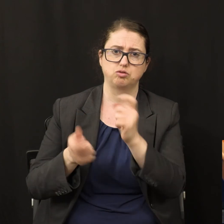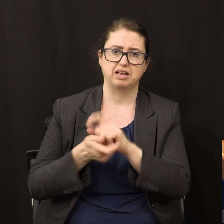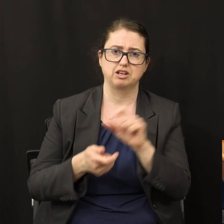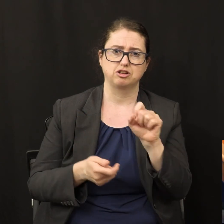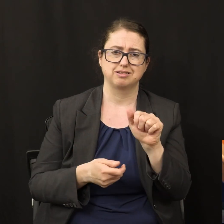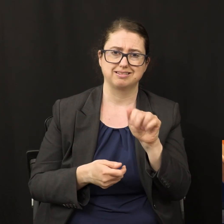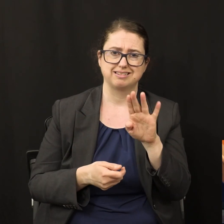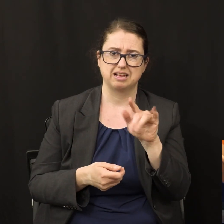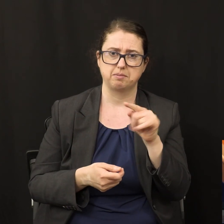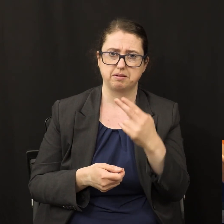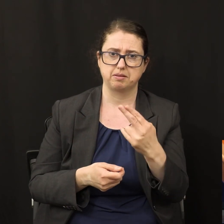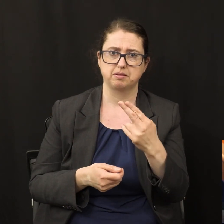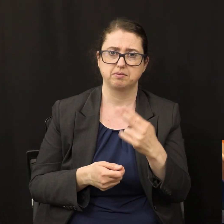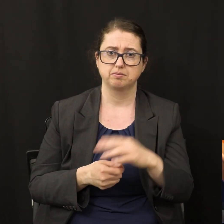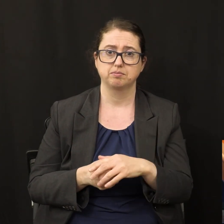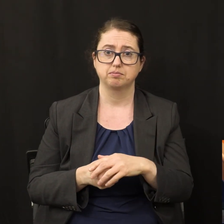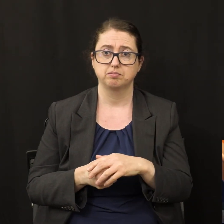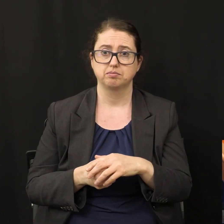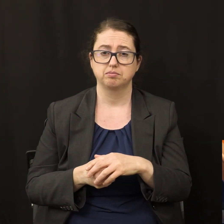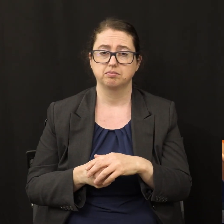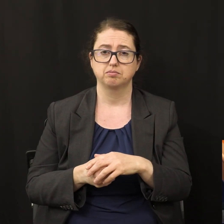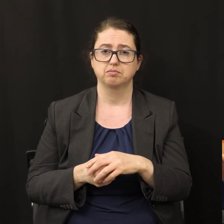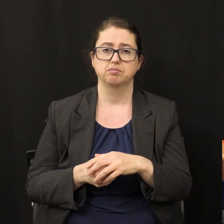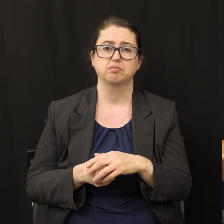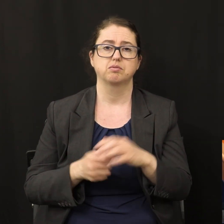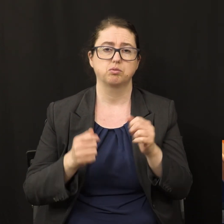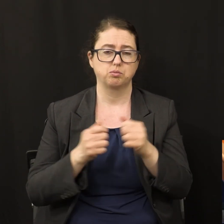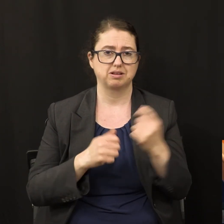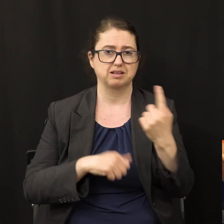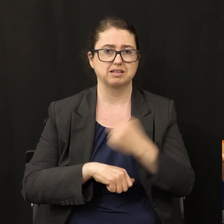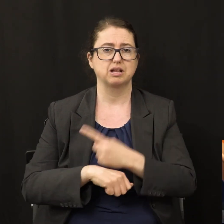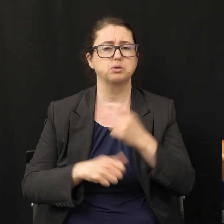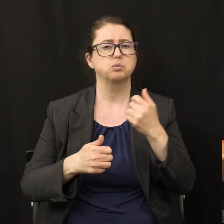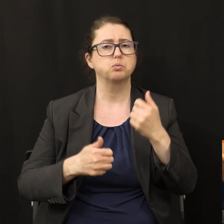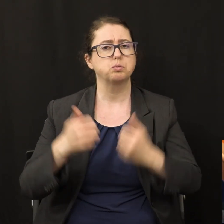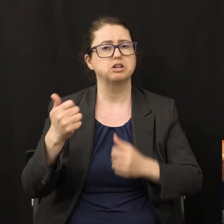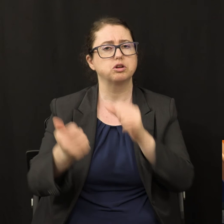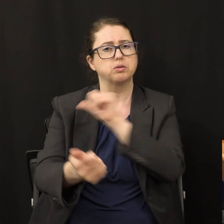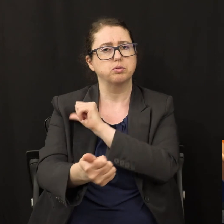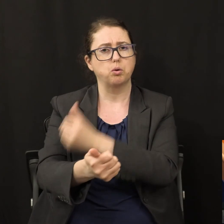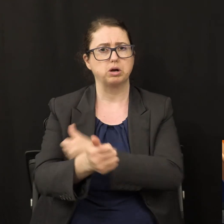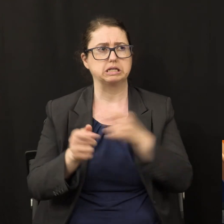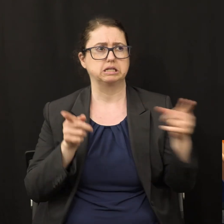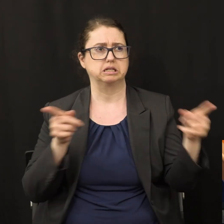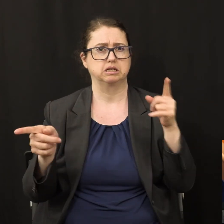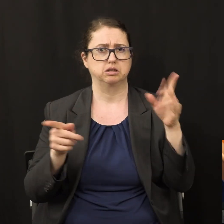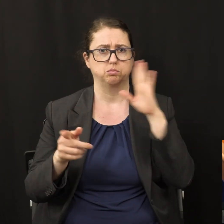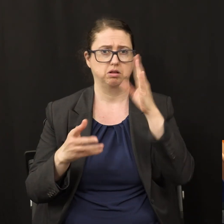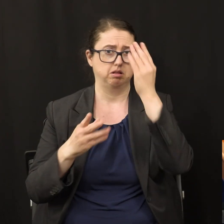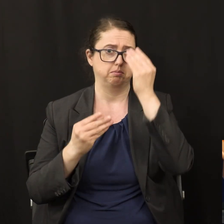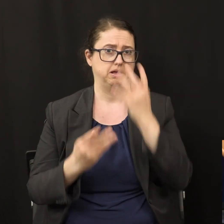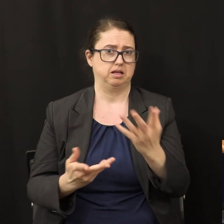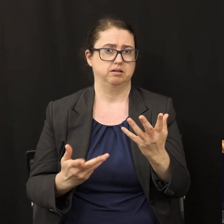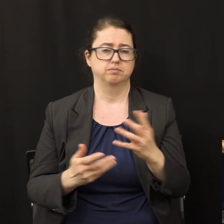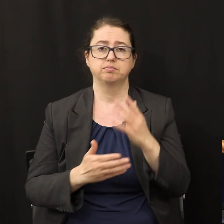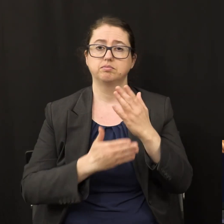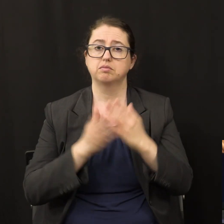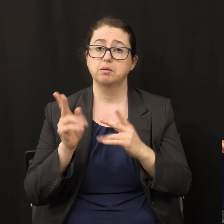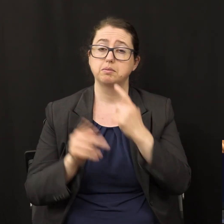behind the days is the issue of which authority will we obey and some people say well